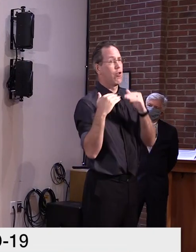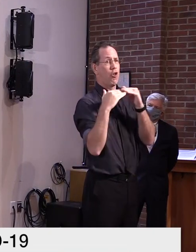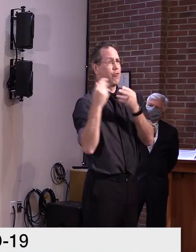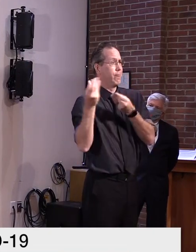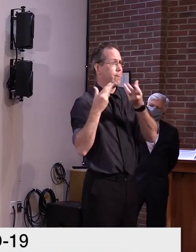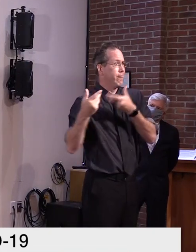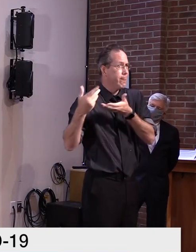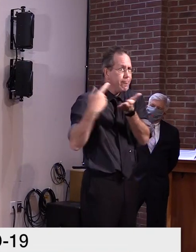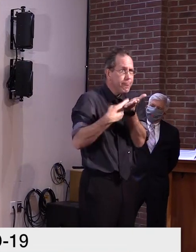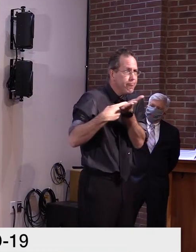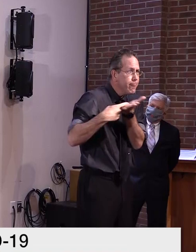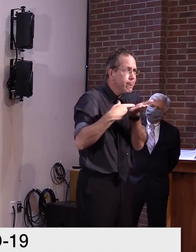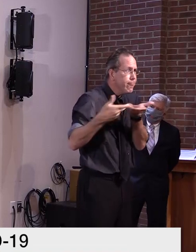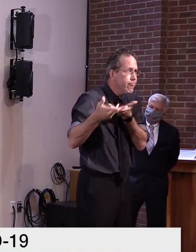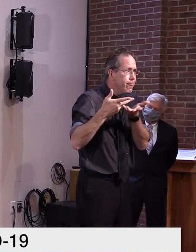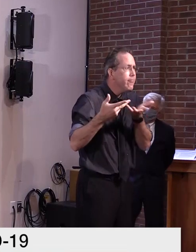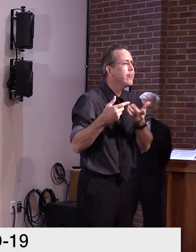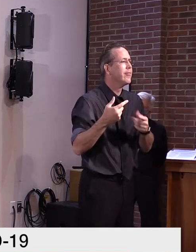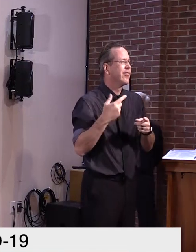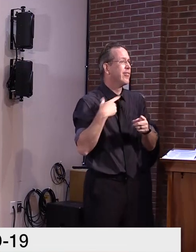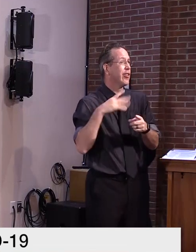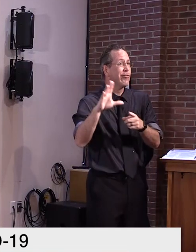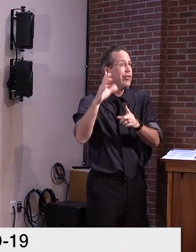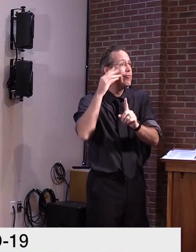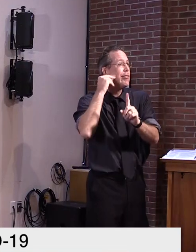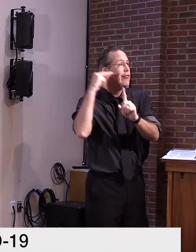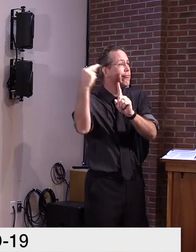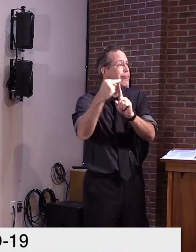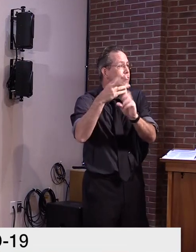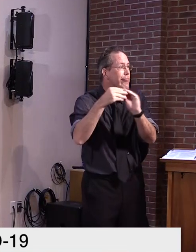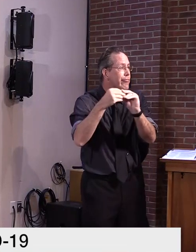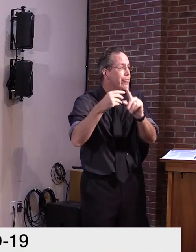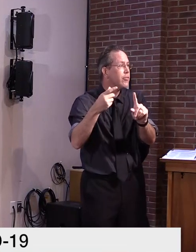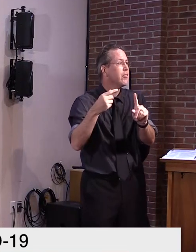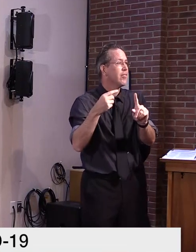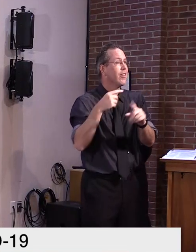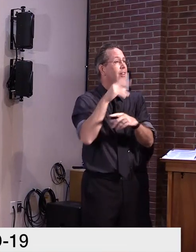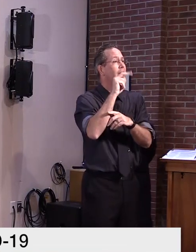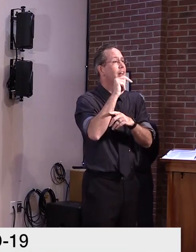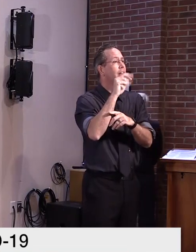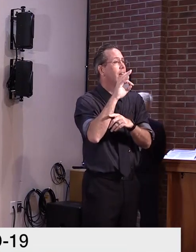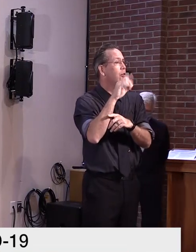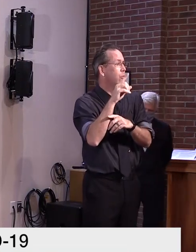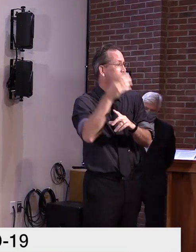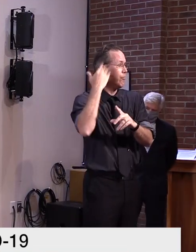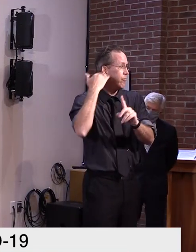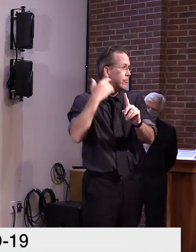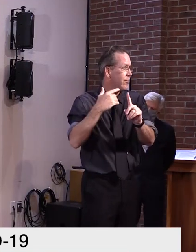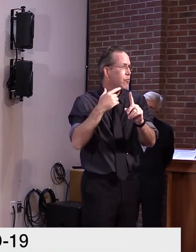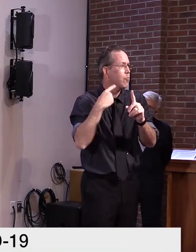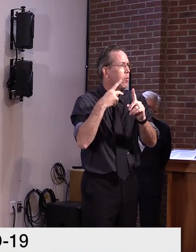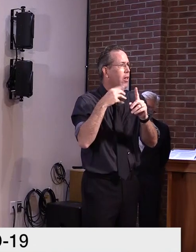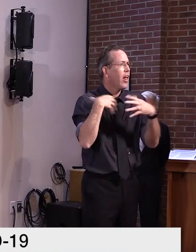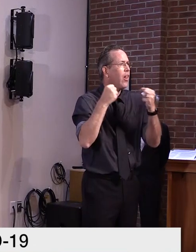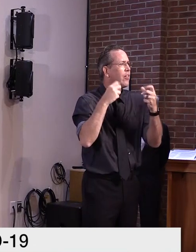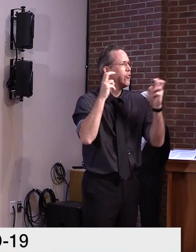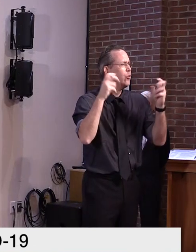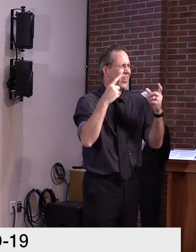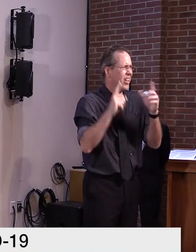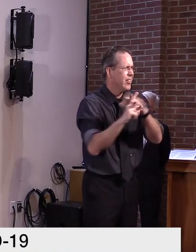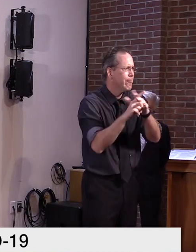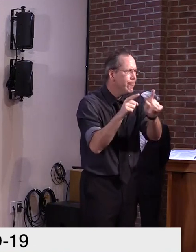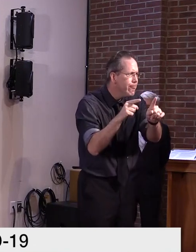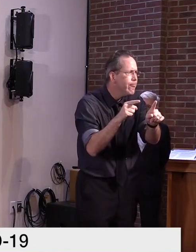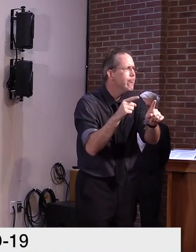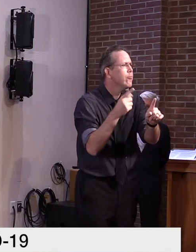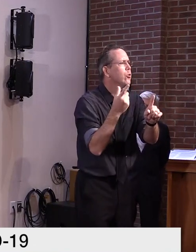with H1N1 and other, uh, public health issues, the vaccine will come